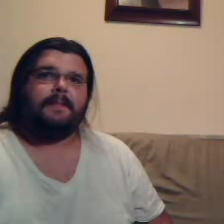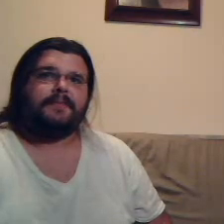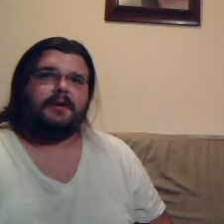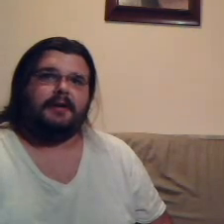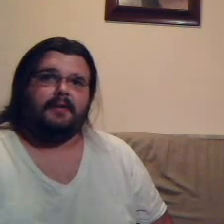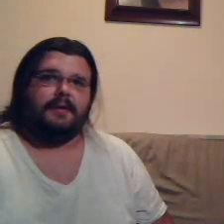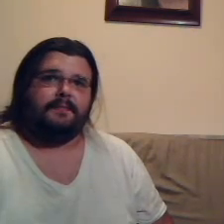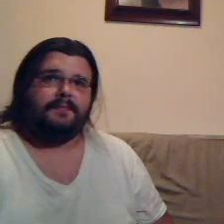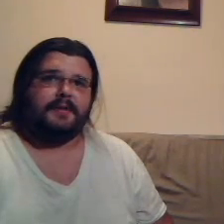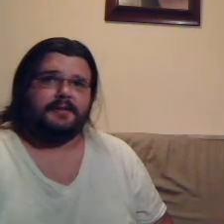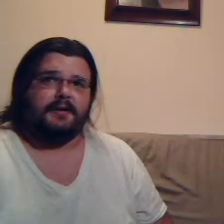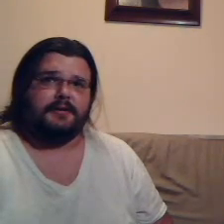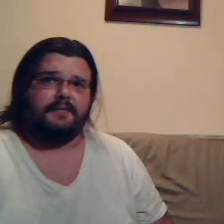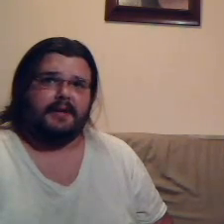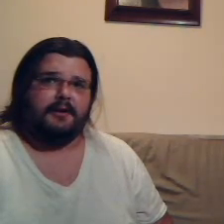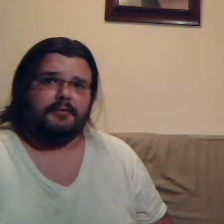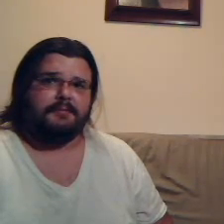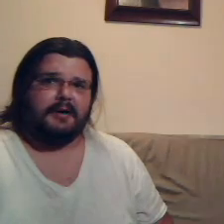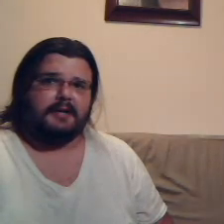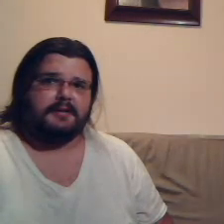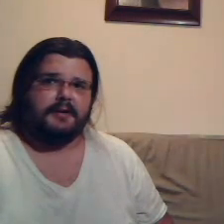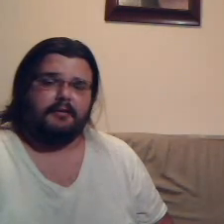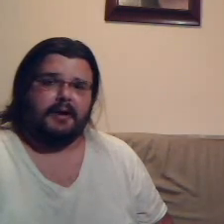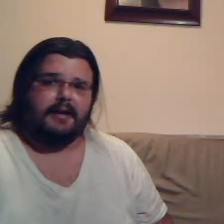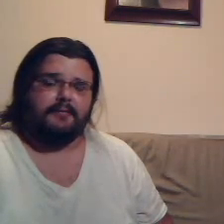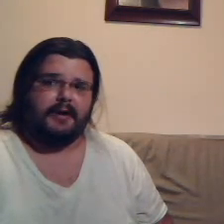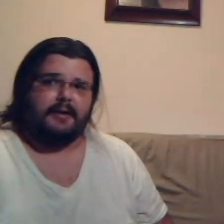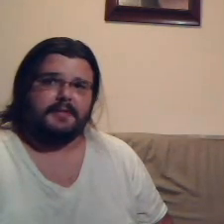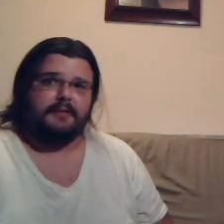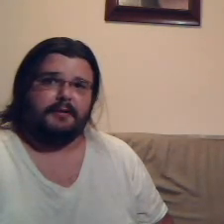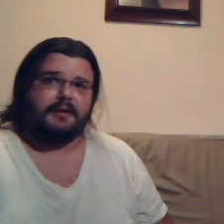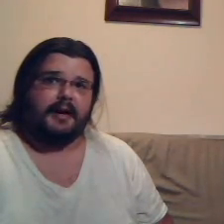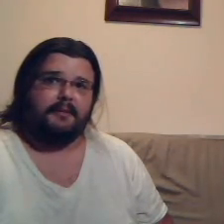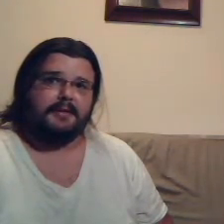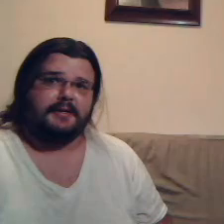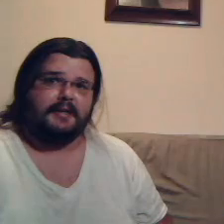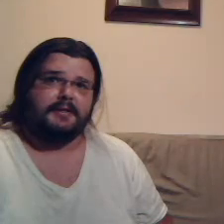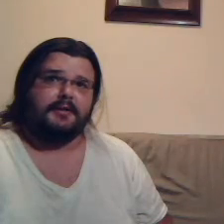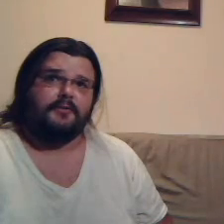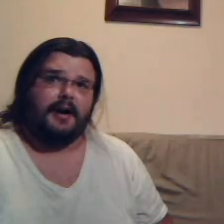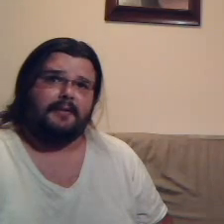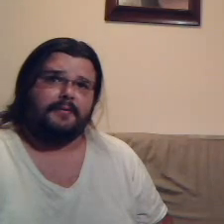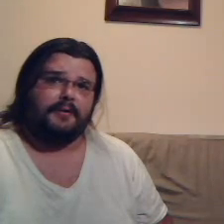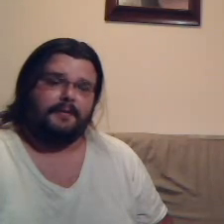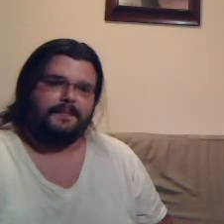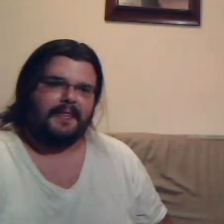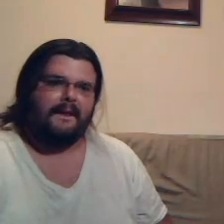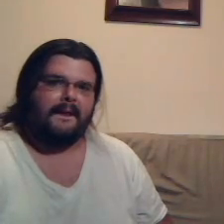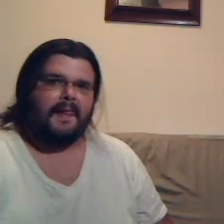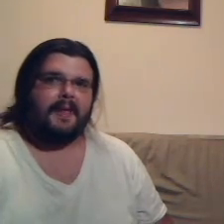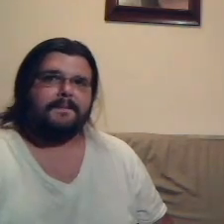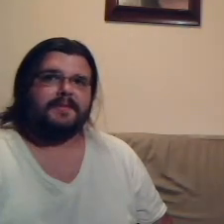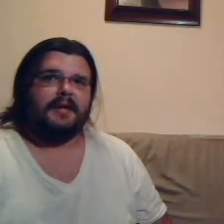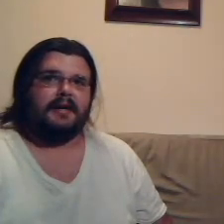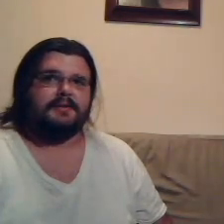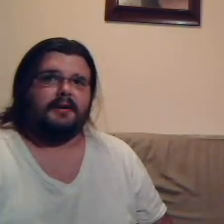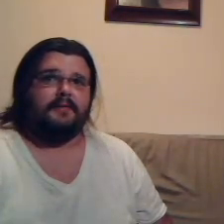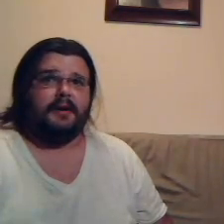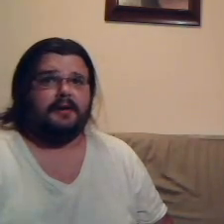Good evening. This here is a video response to Randy Ramsey with Common Sense in the Drive-Thru. Yeah, I saw your video